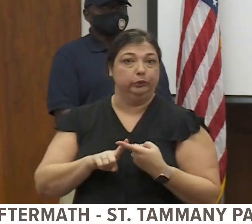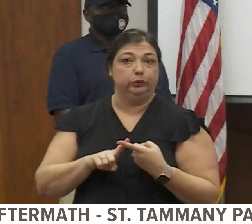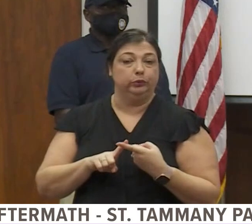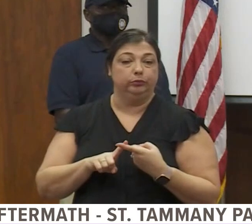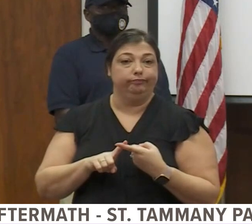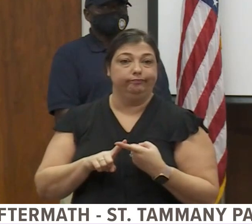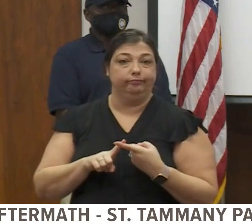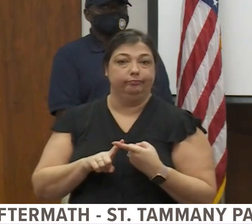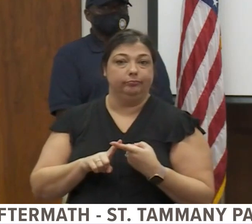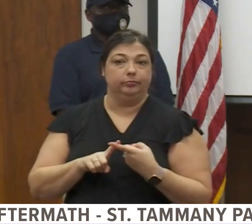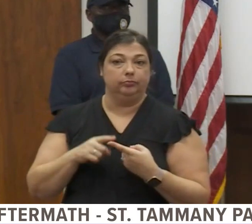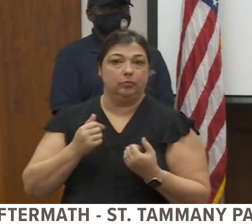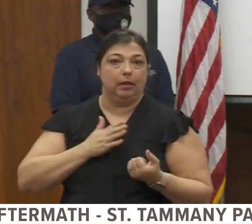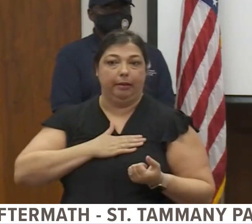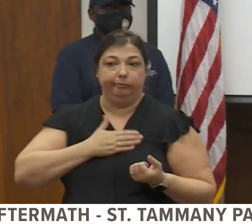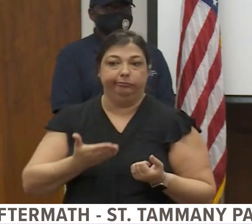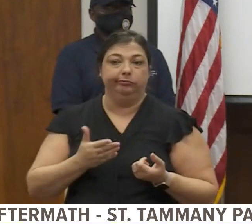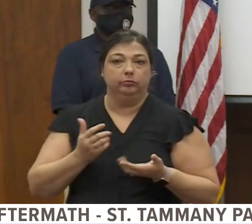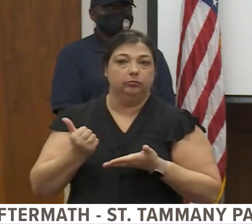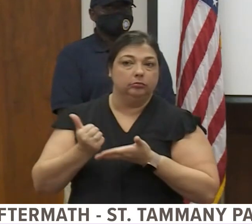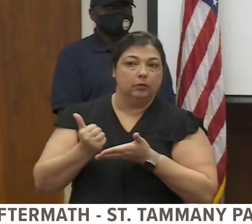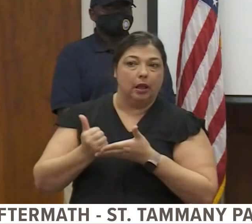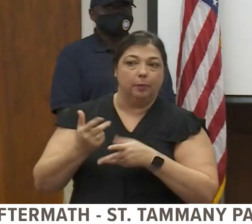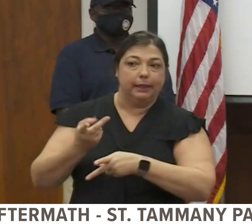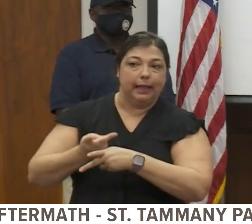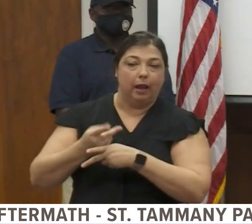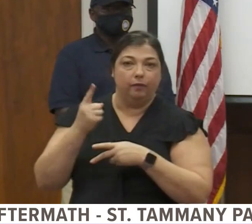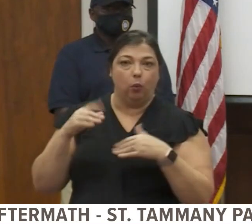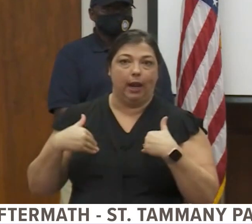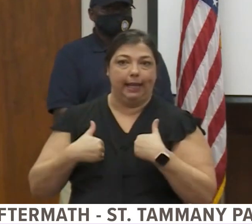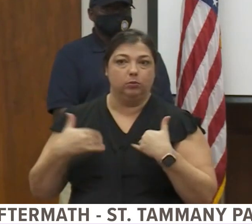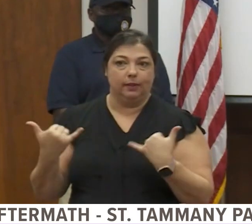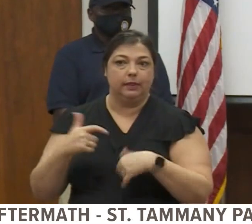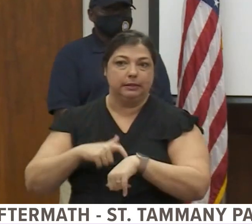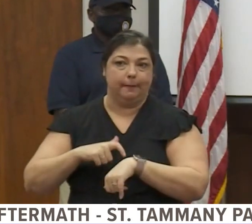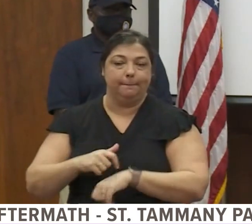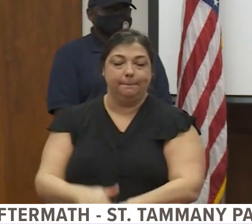to provide care for our animals during this time.